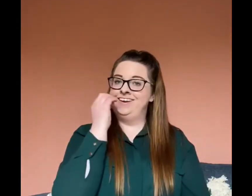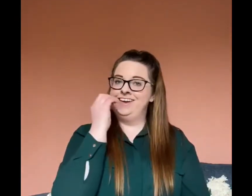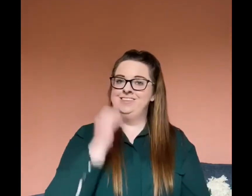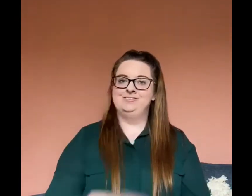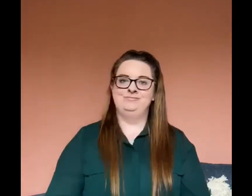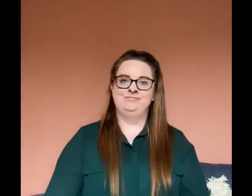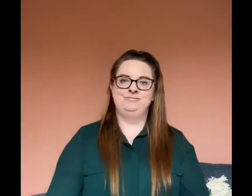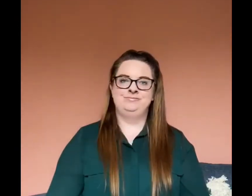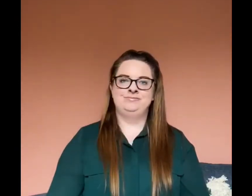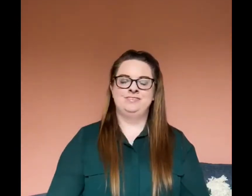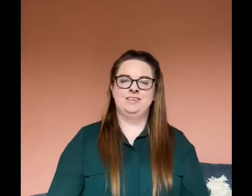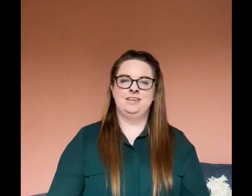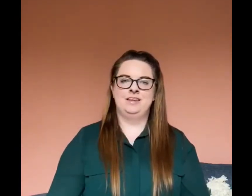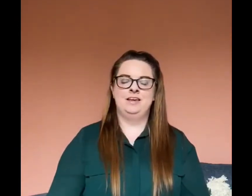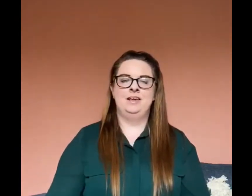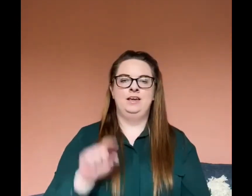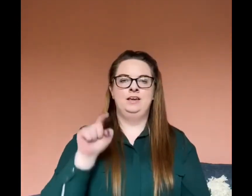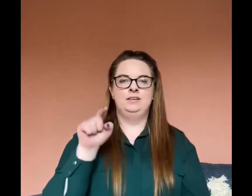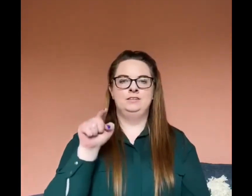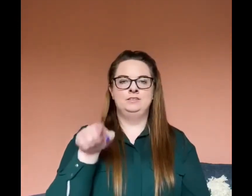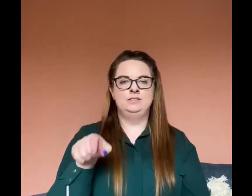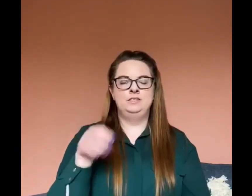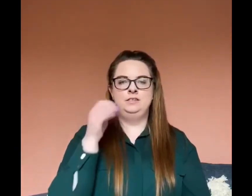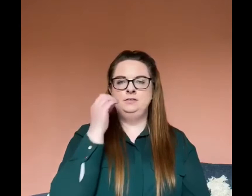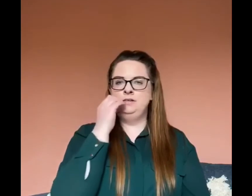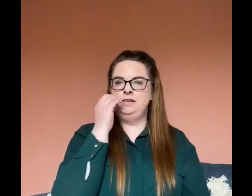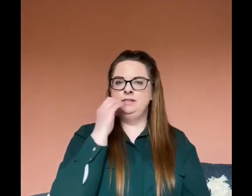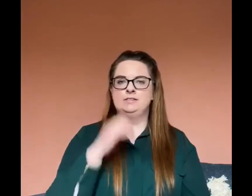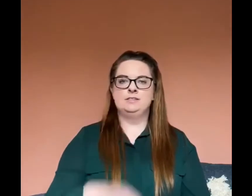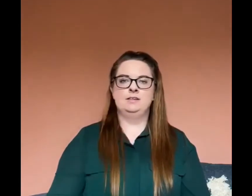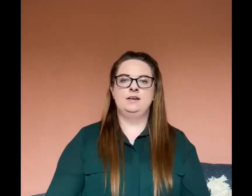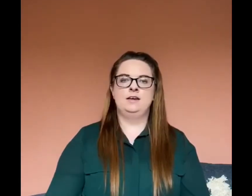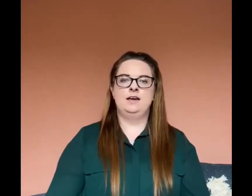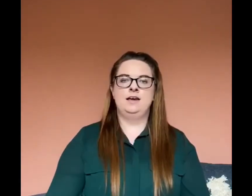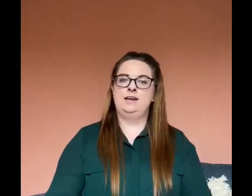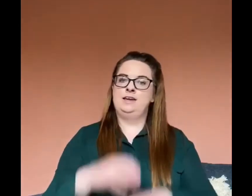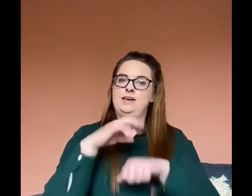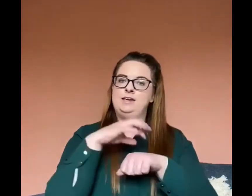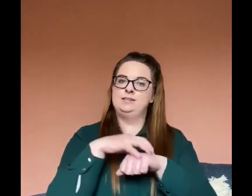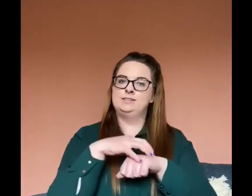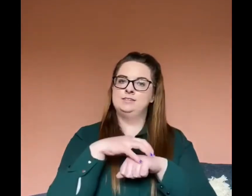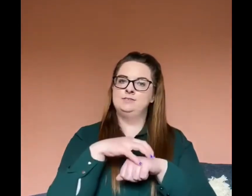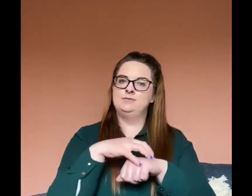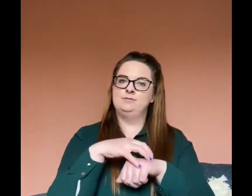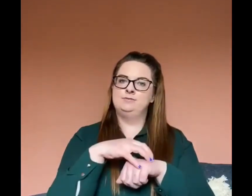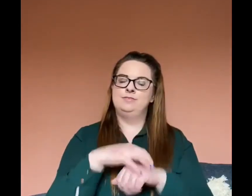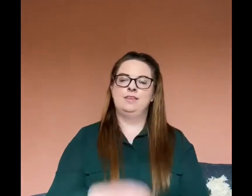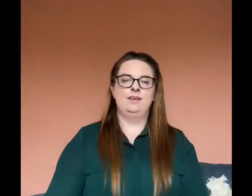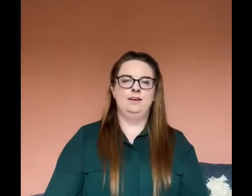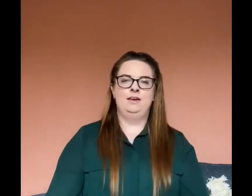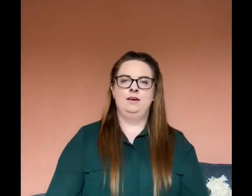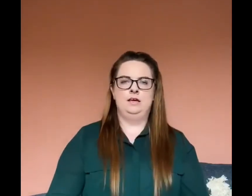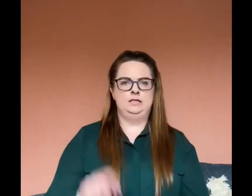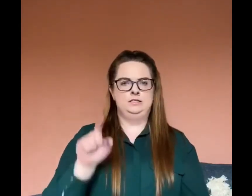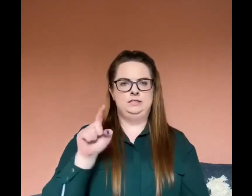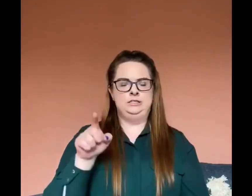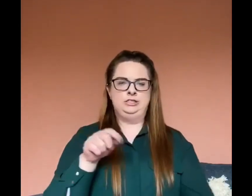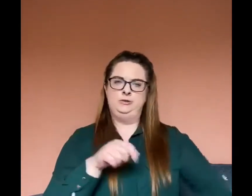ate them. Do you eat any cakes? Did you